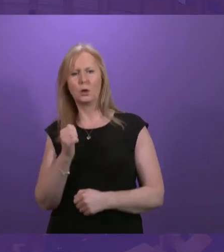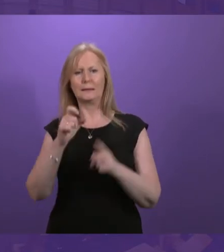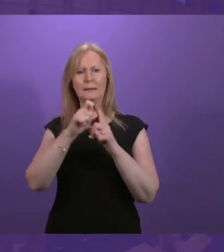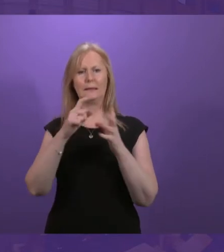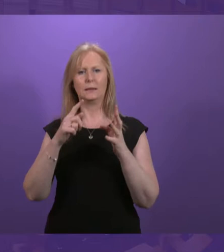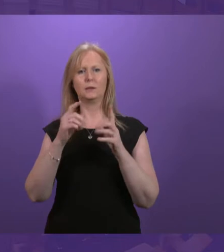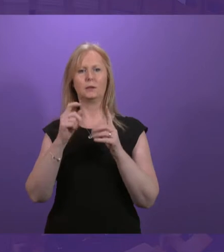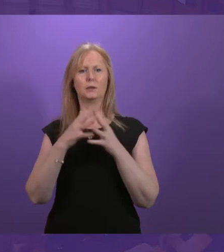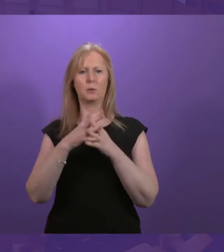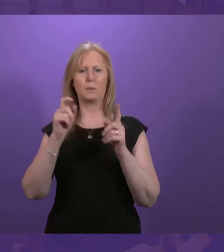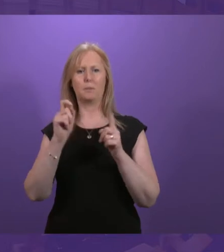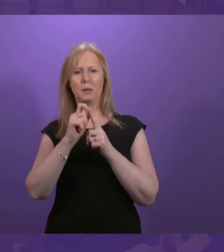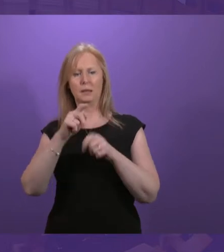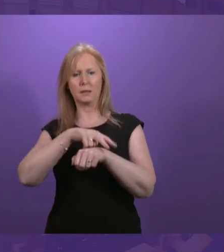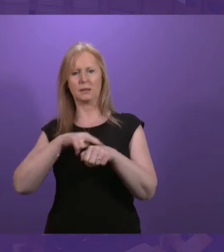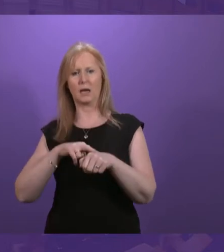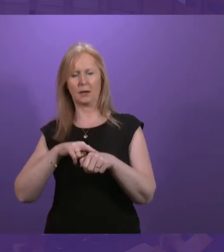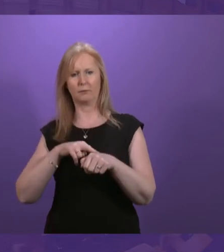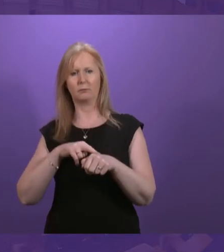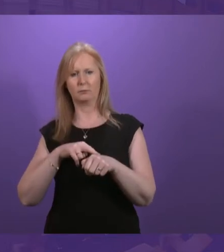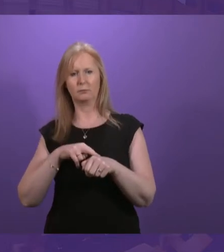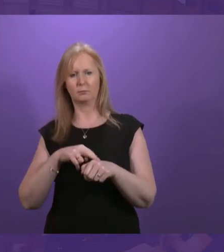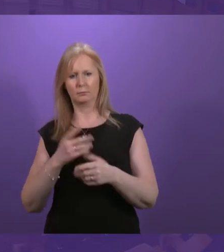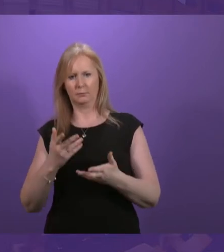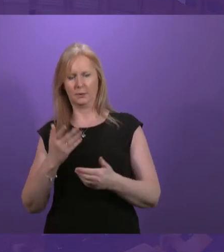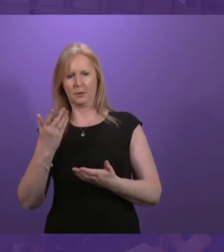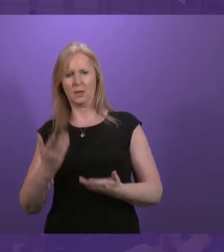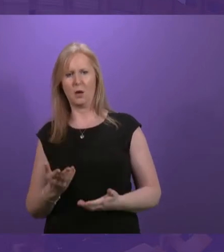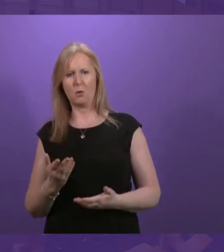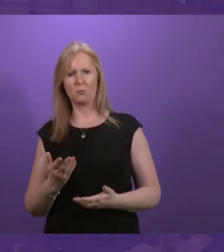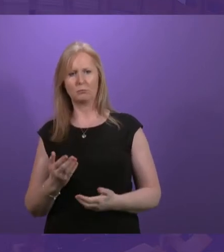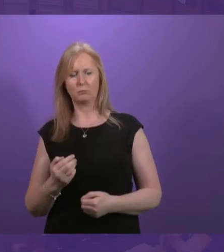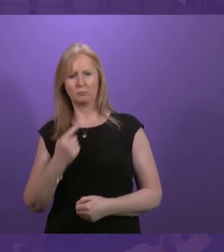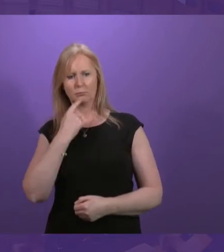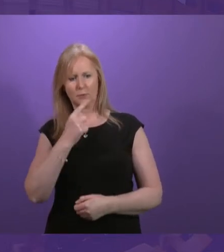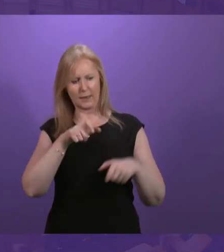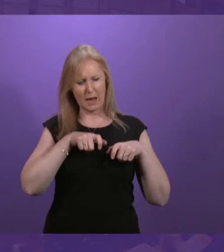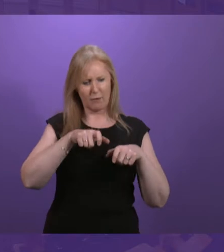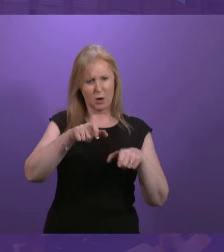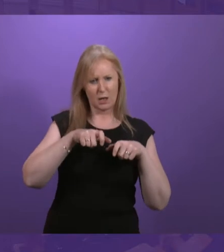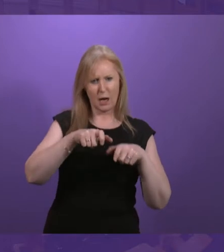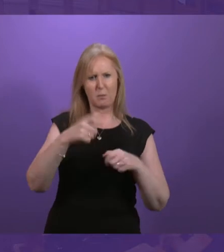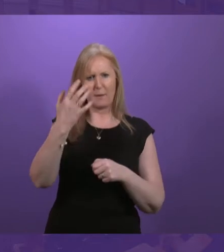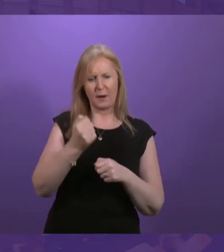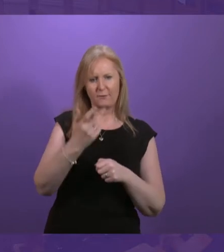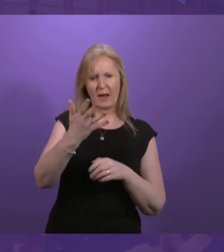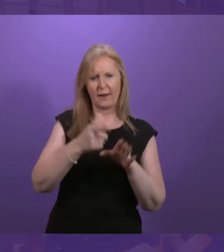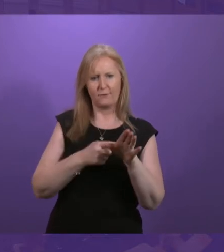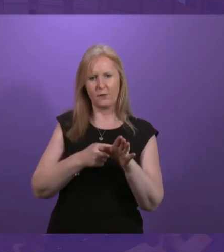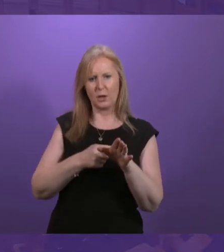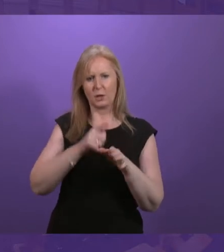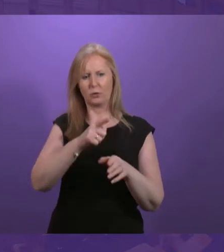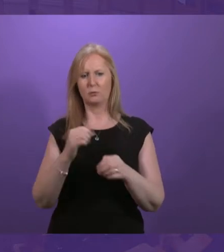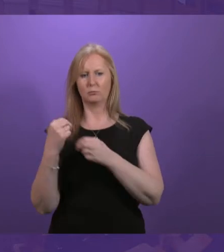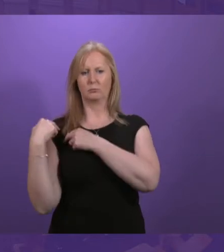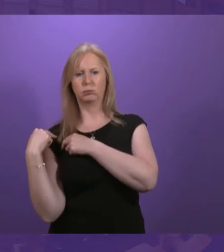repeatedly denigrated and whom she is now asking to keep running benefits for another five years on her behalf?